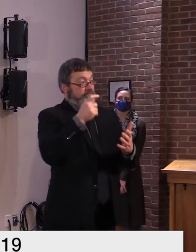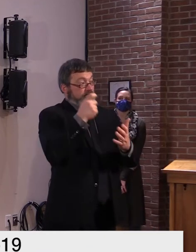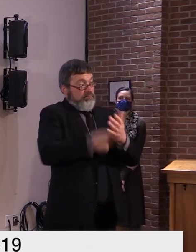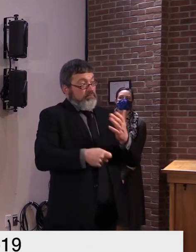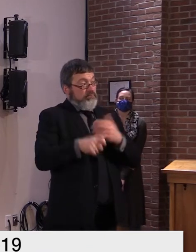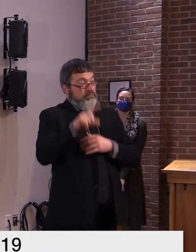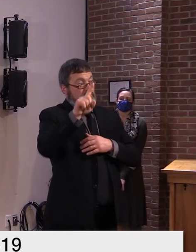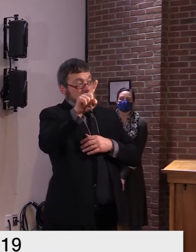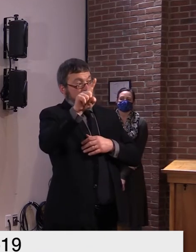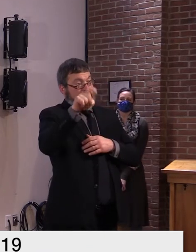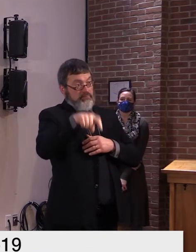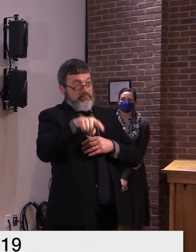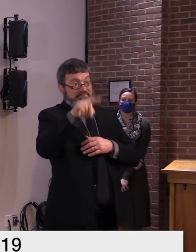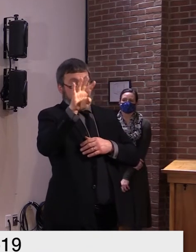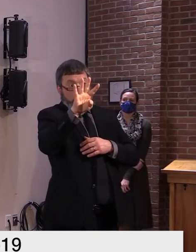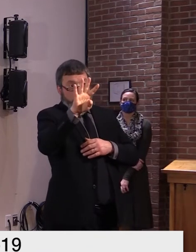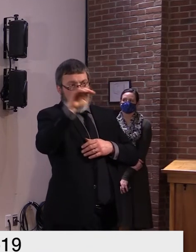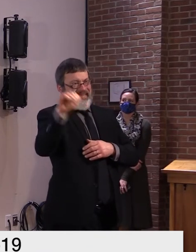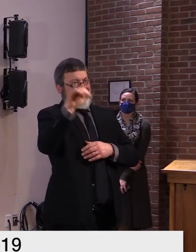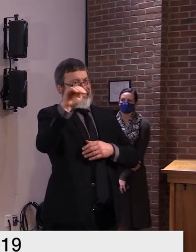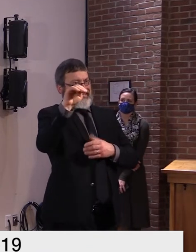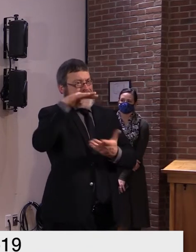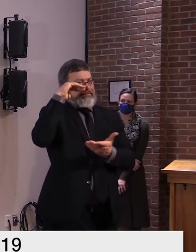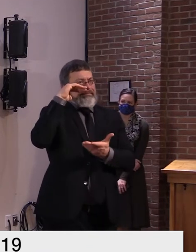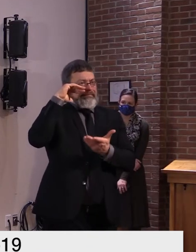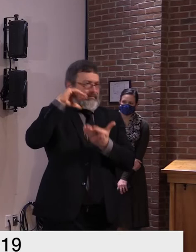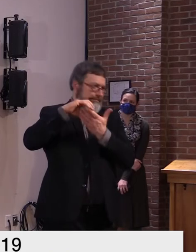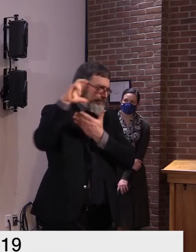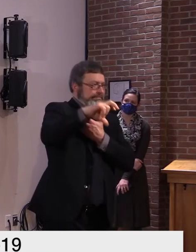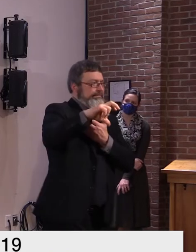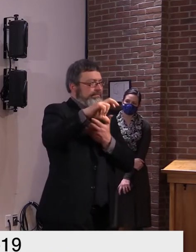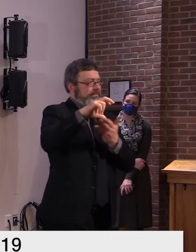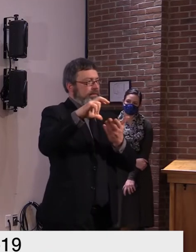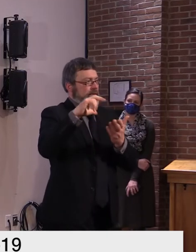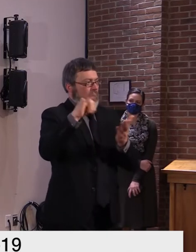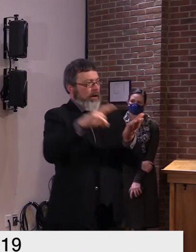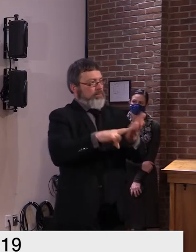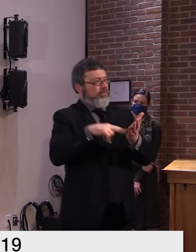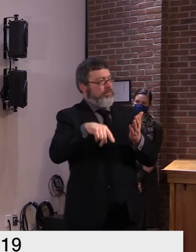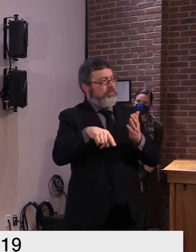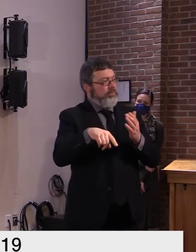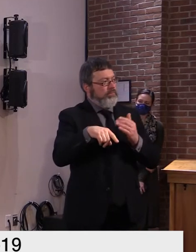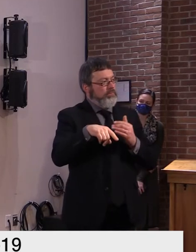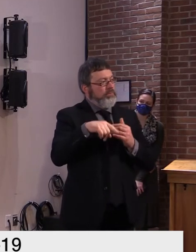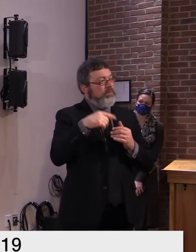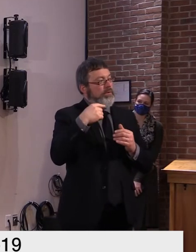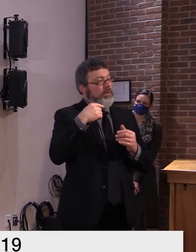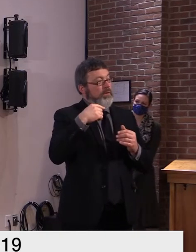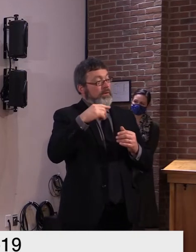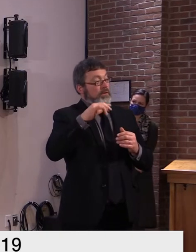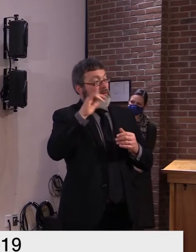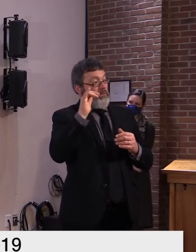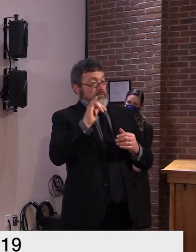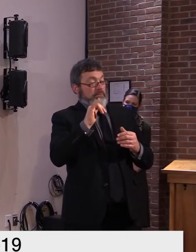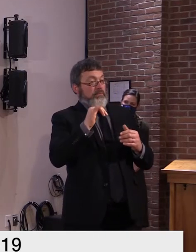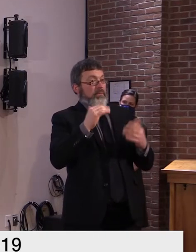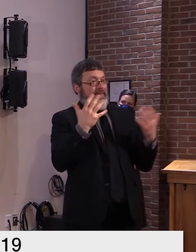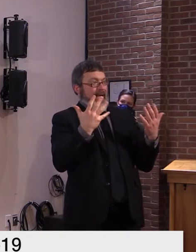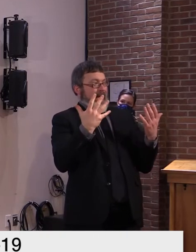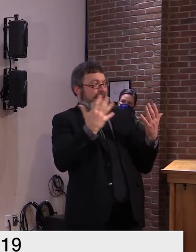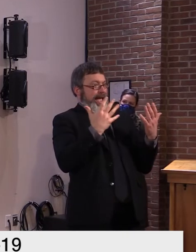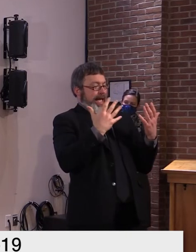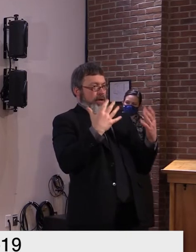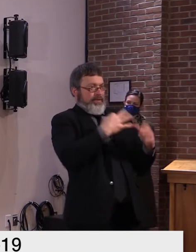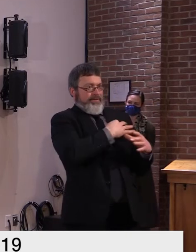all at once i mean it happens all at once for a very brief short uh period of time uh we can